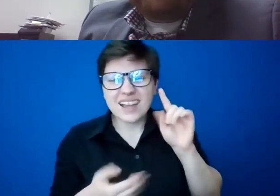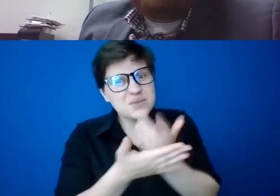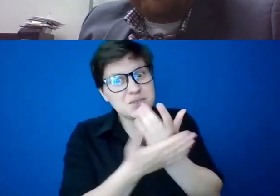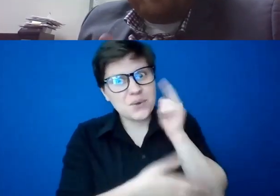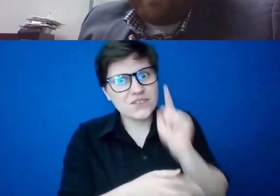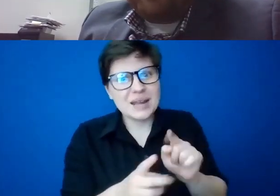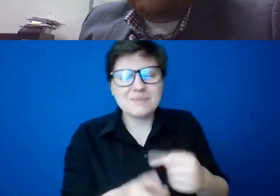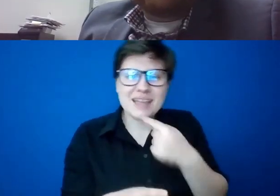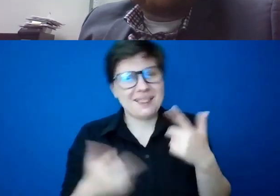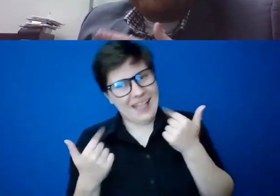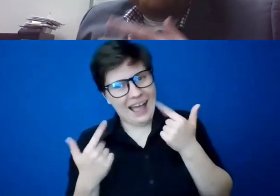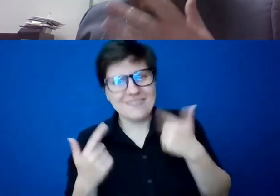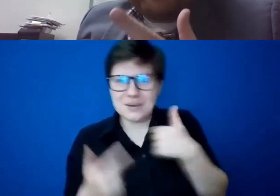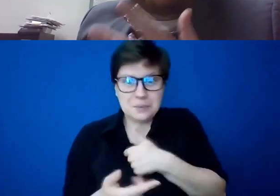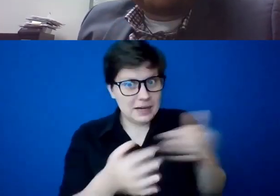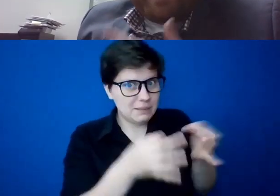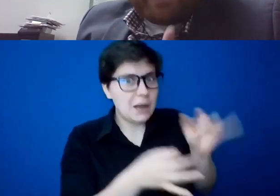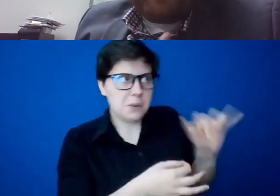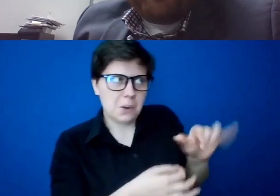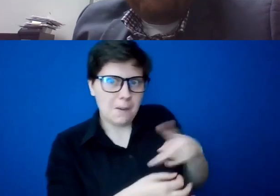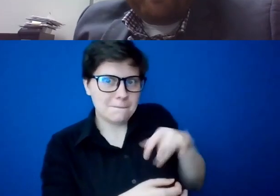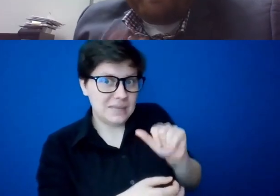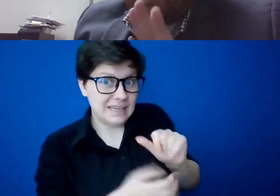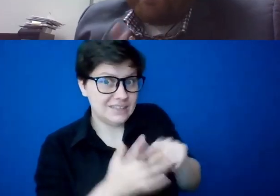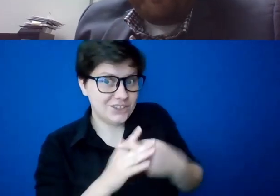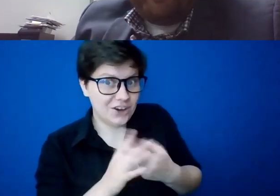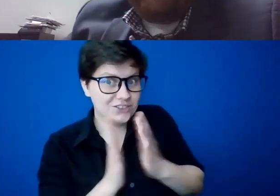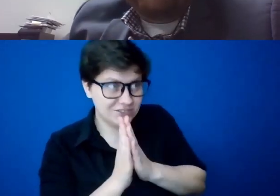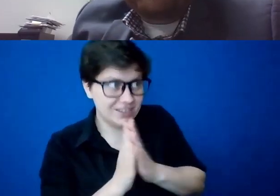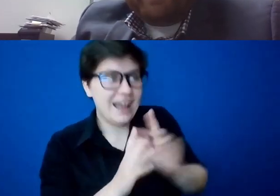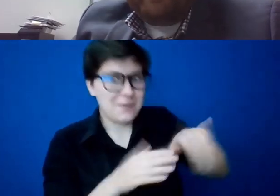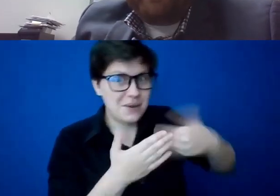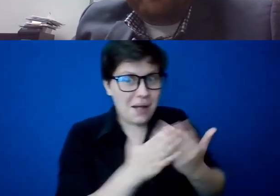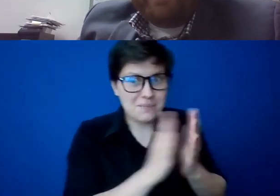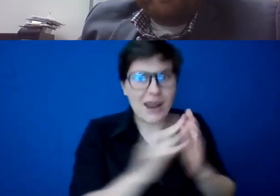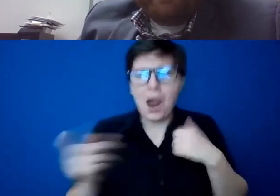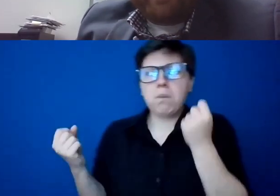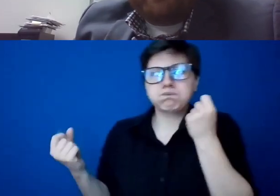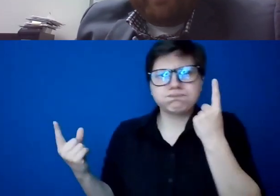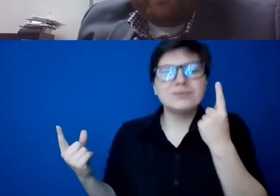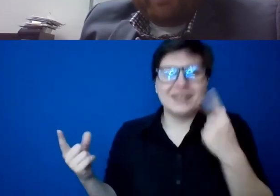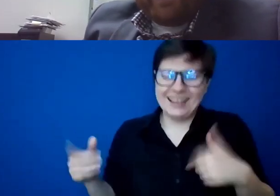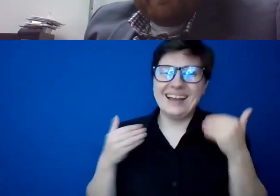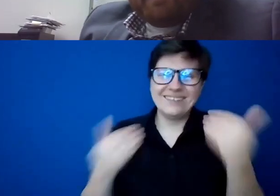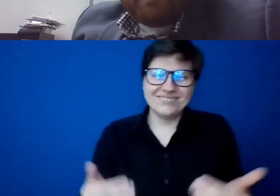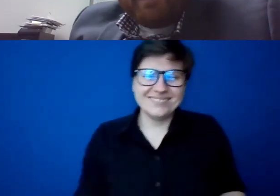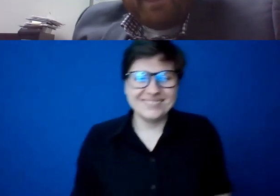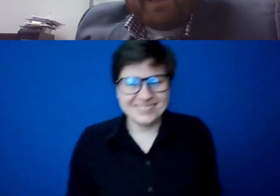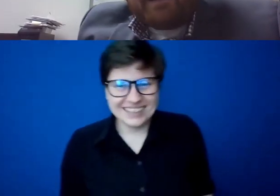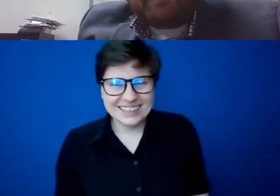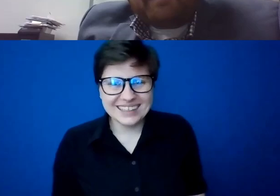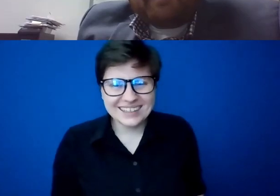laughed and, and, and we explained, you know, Pia starts grace and then we all pray and he was perfectly okay with it. Exactly. You